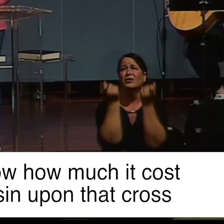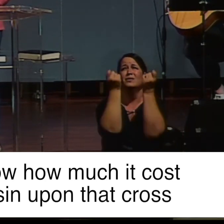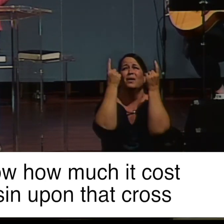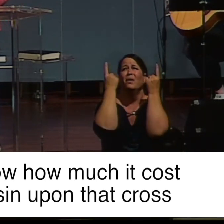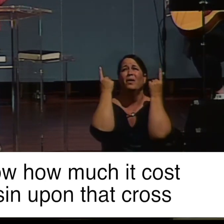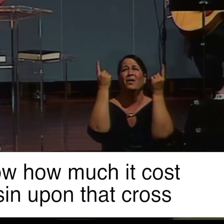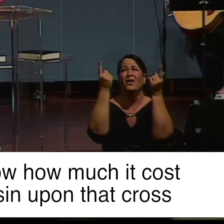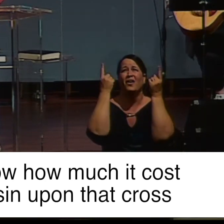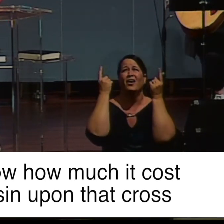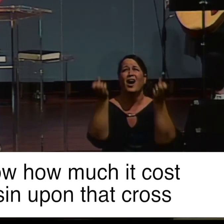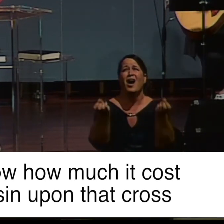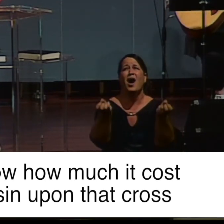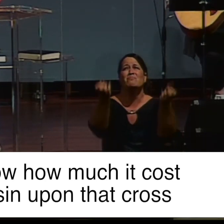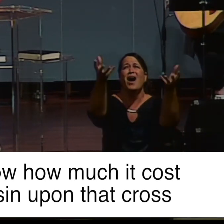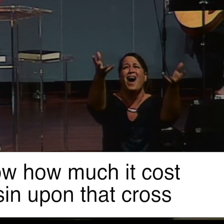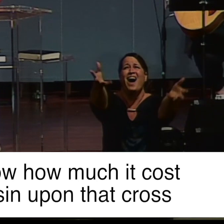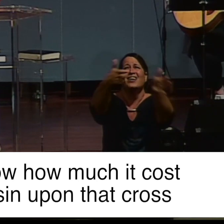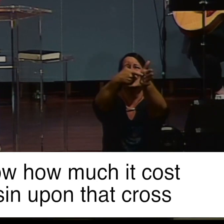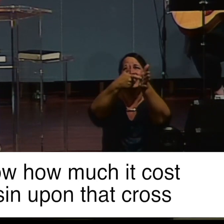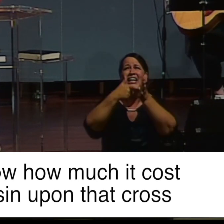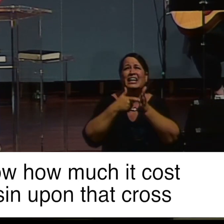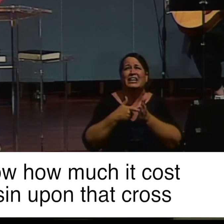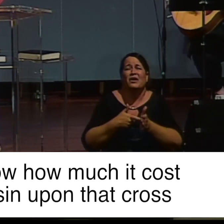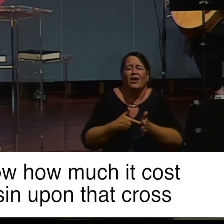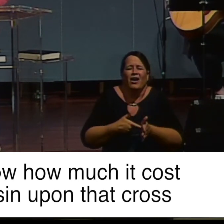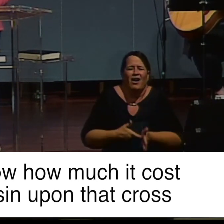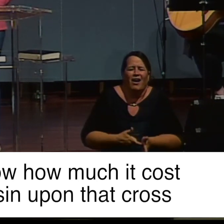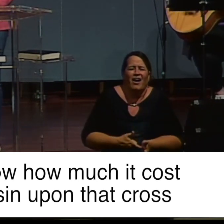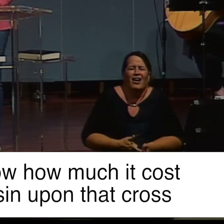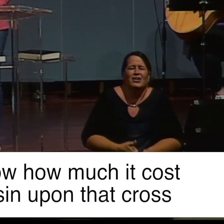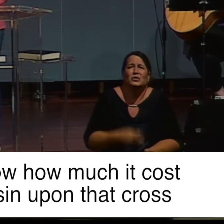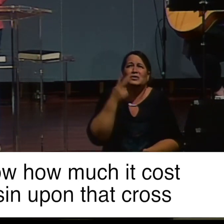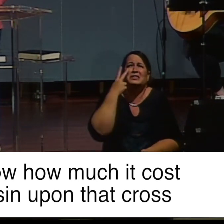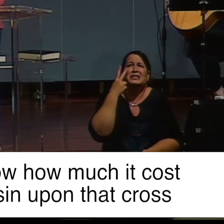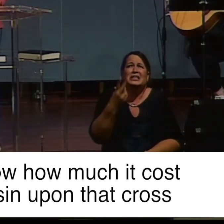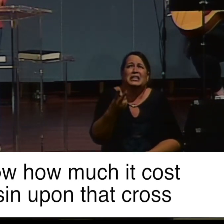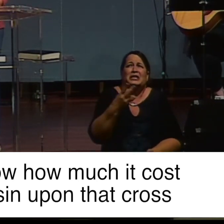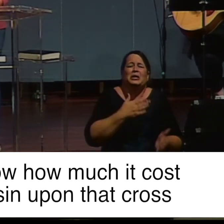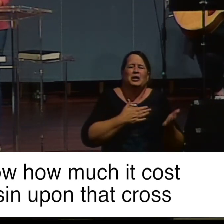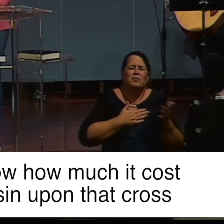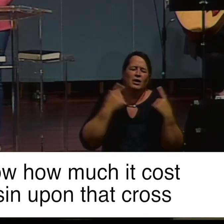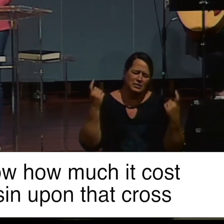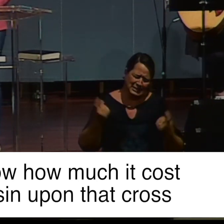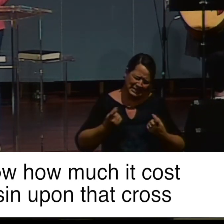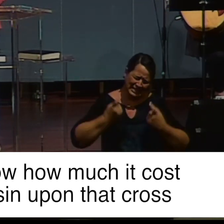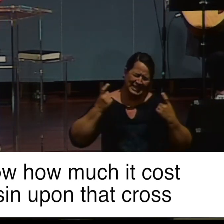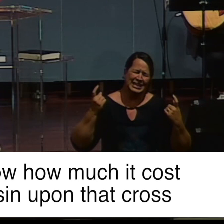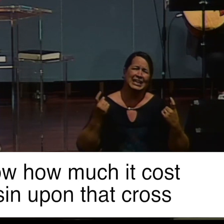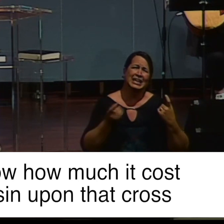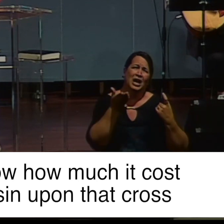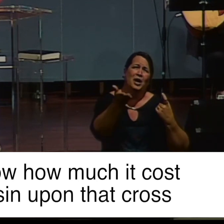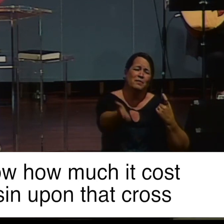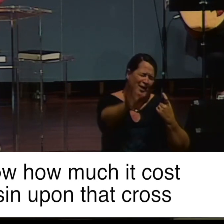know how much it cost to see my sin